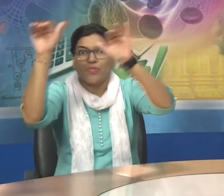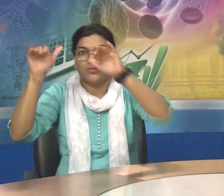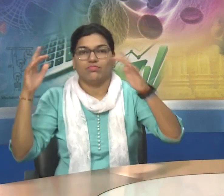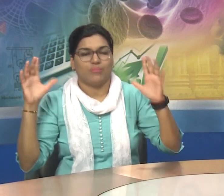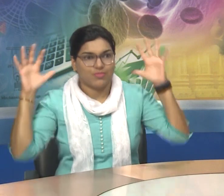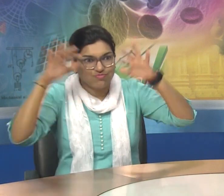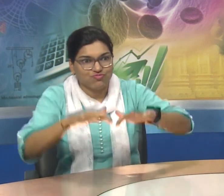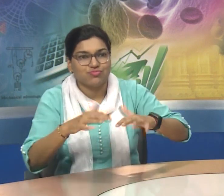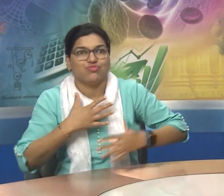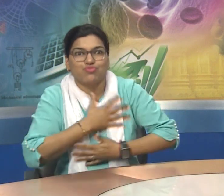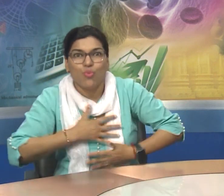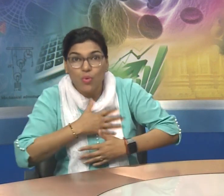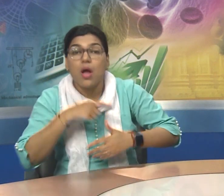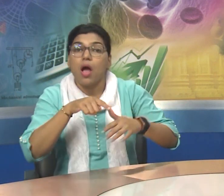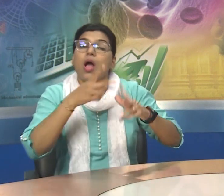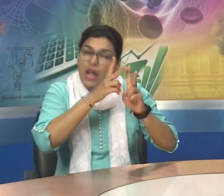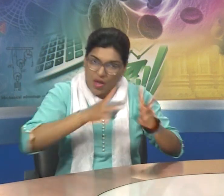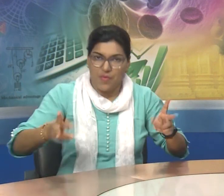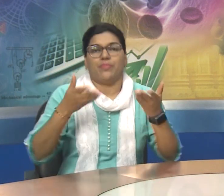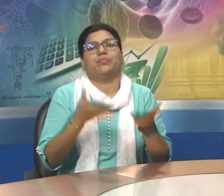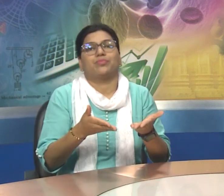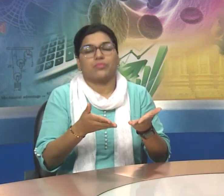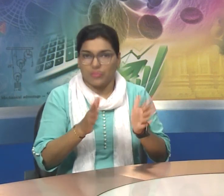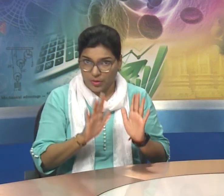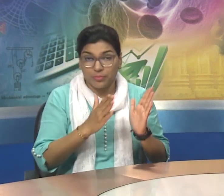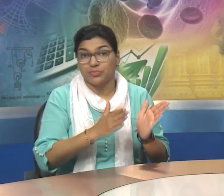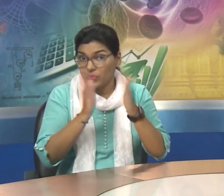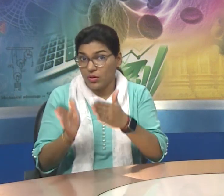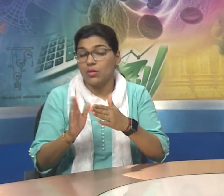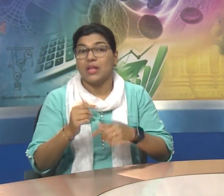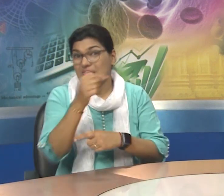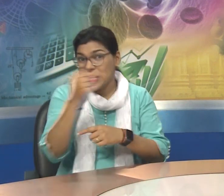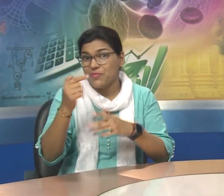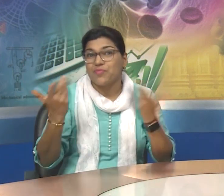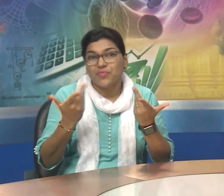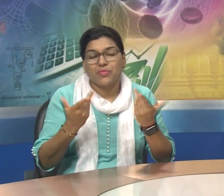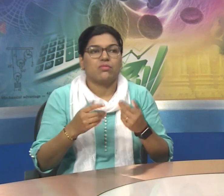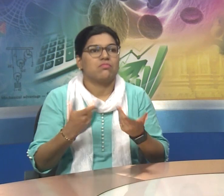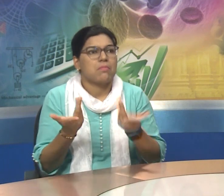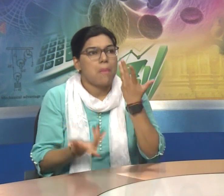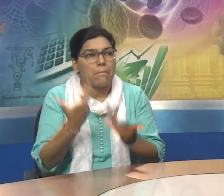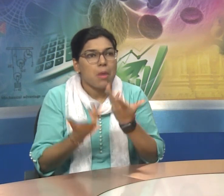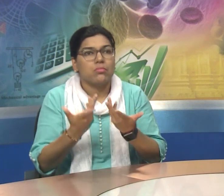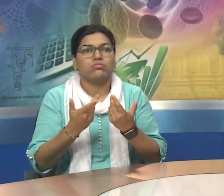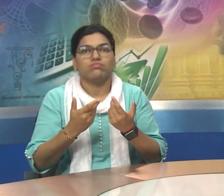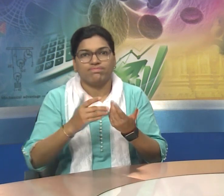When we call someone to our places. To celebrate any occasion. Such as. Party.